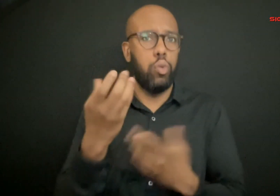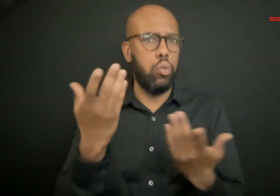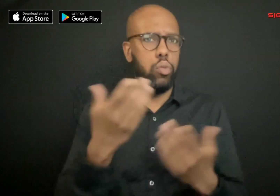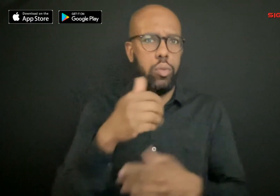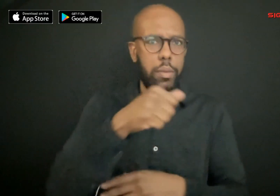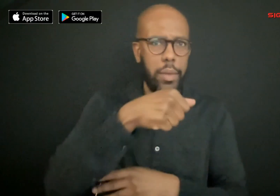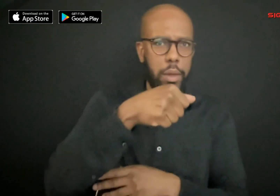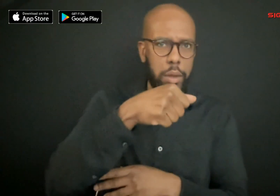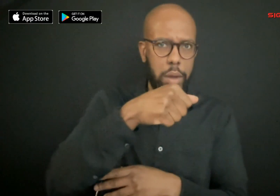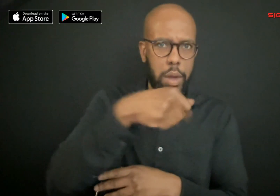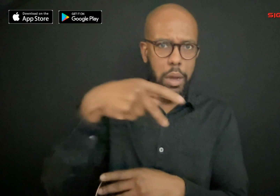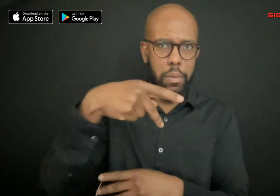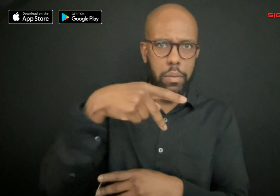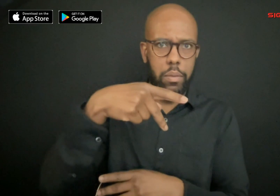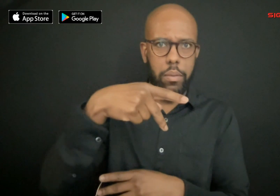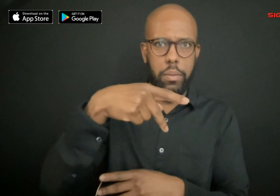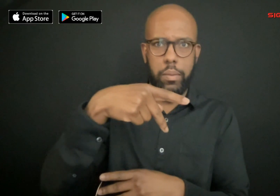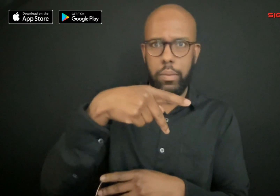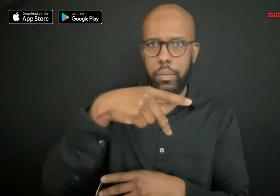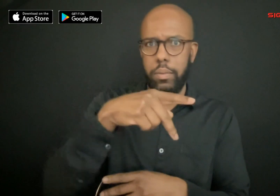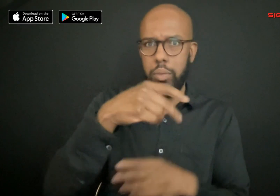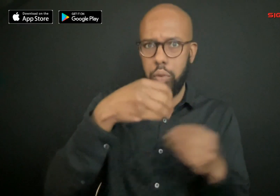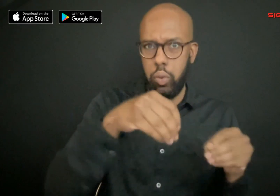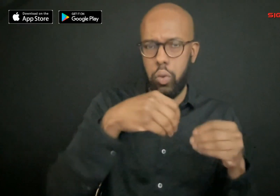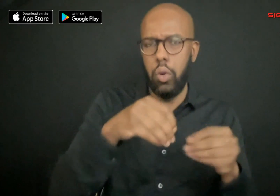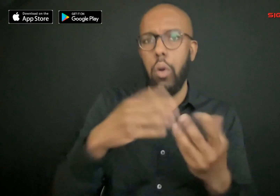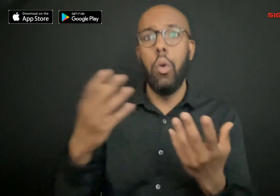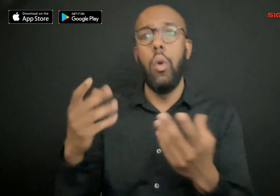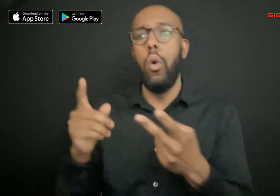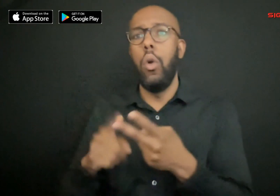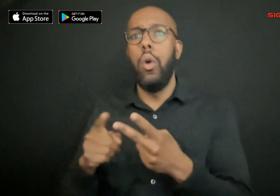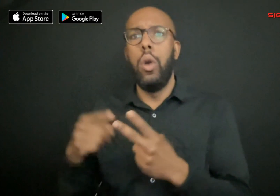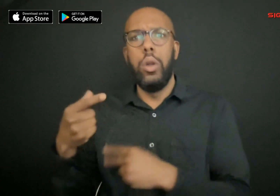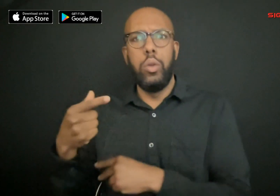Store or Google Play Store on your smartphone.